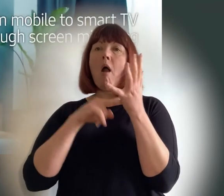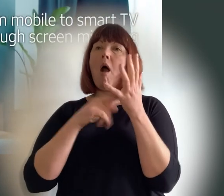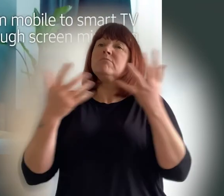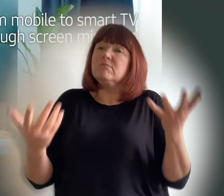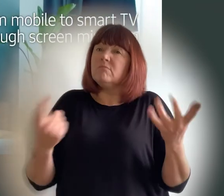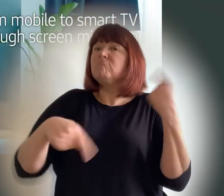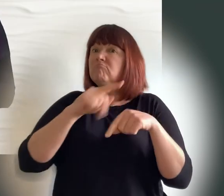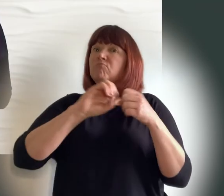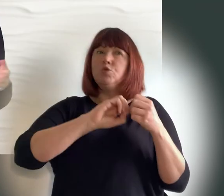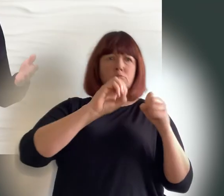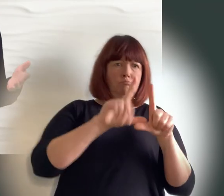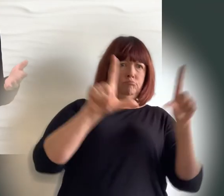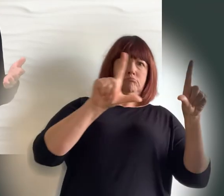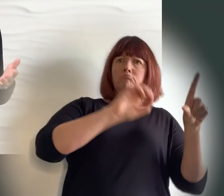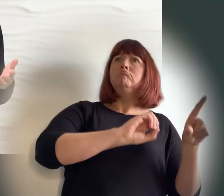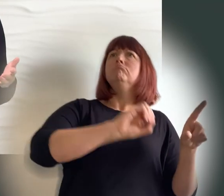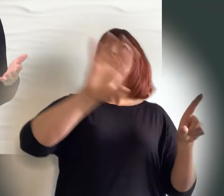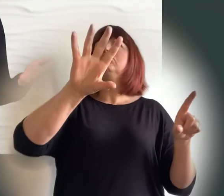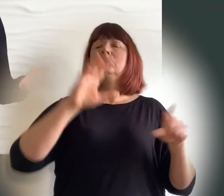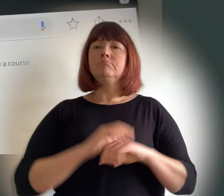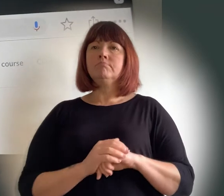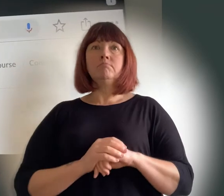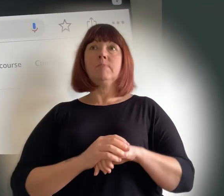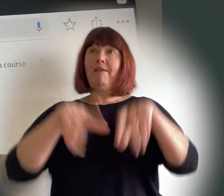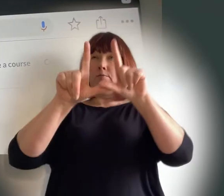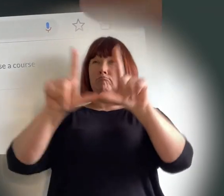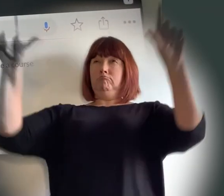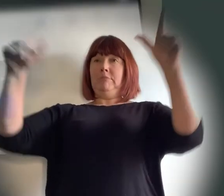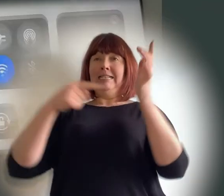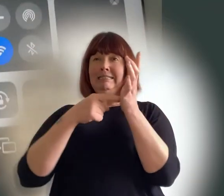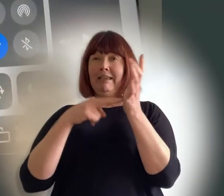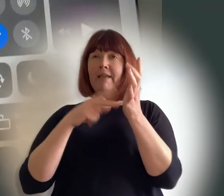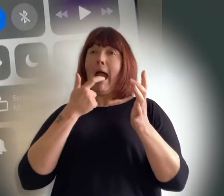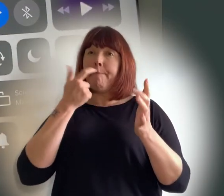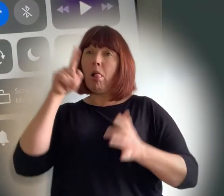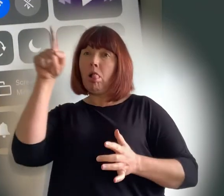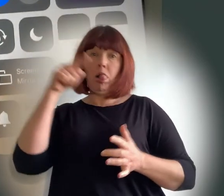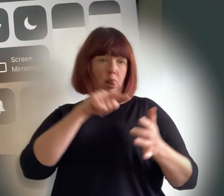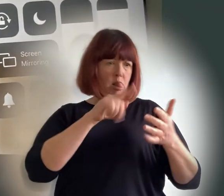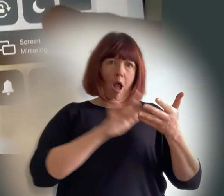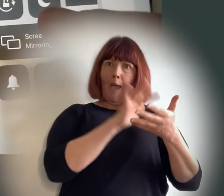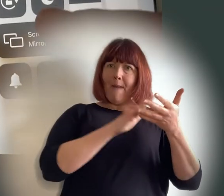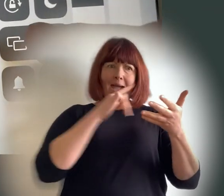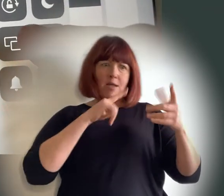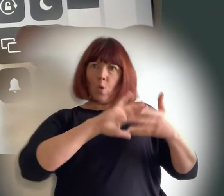if you have an Apple TV an iPhone or iPad you'll be able to use airplay to cast the stream to your TV